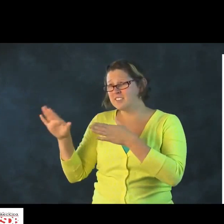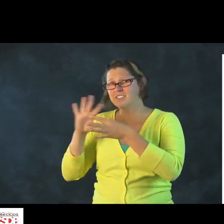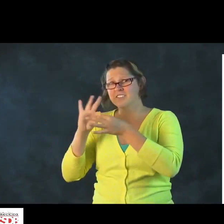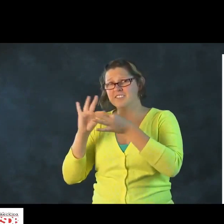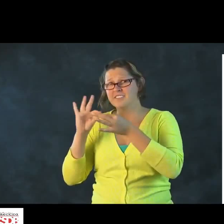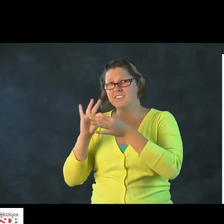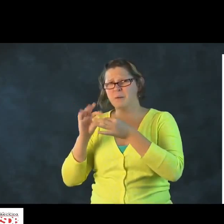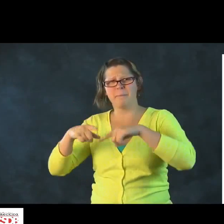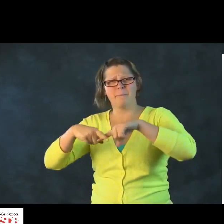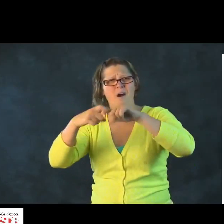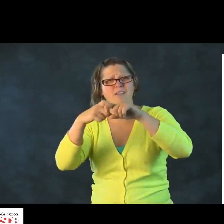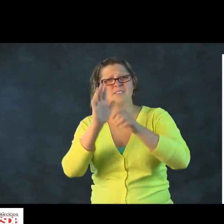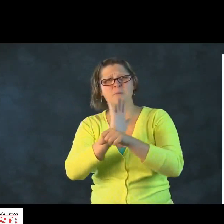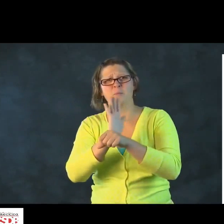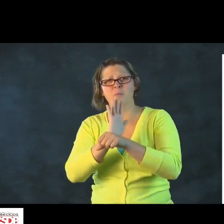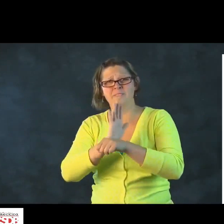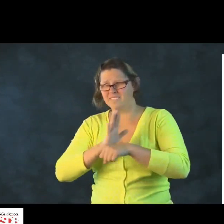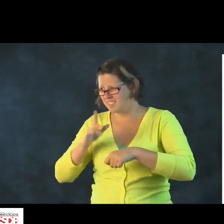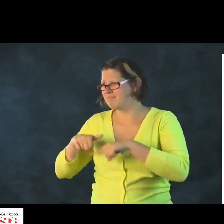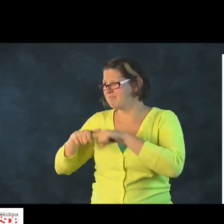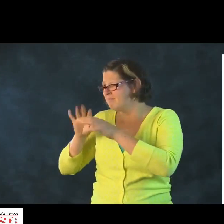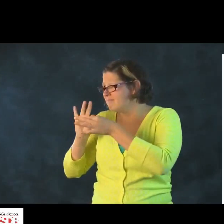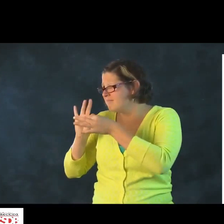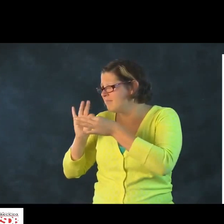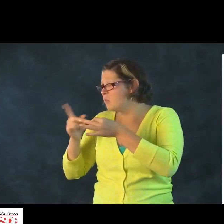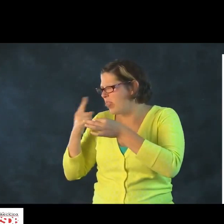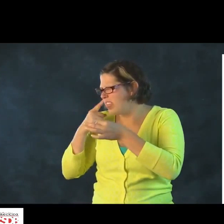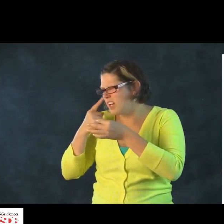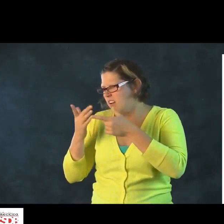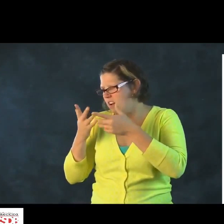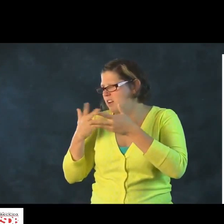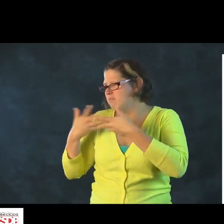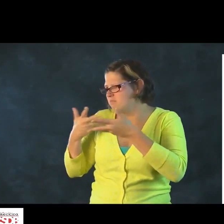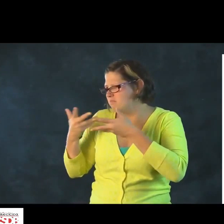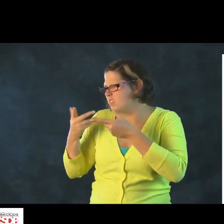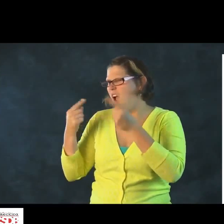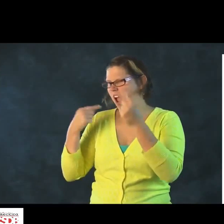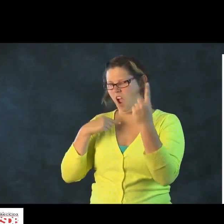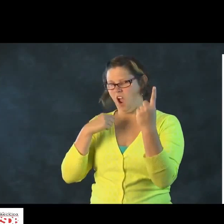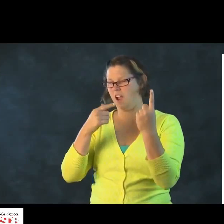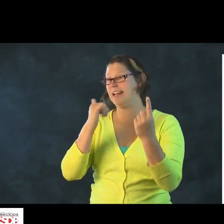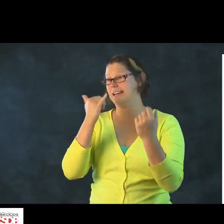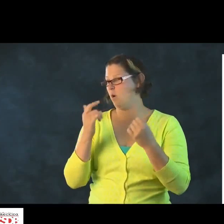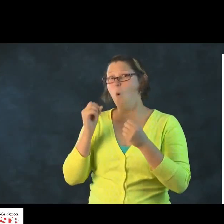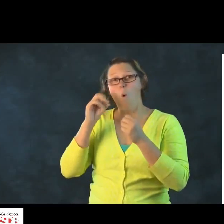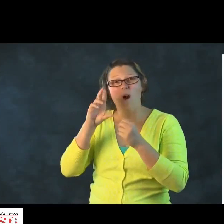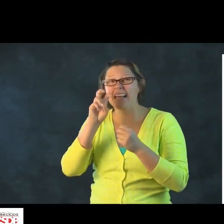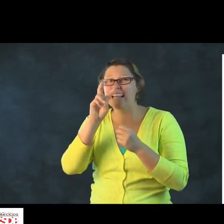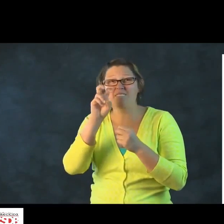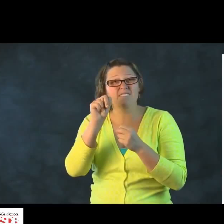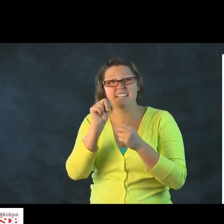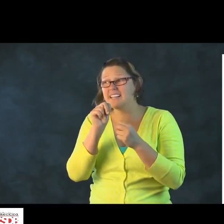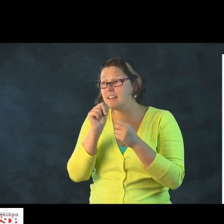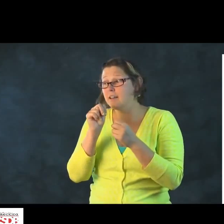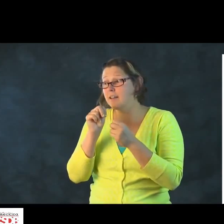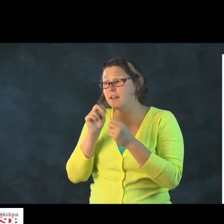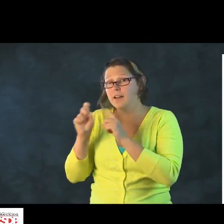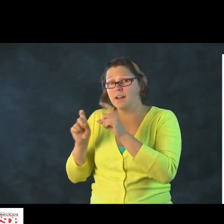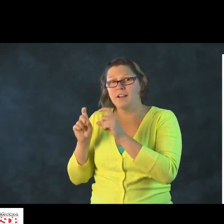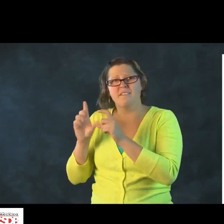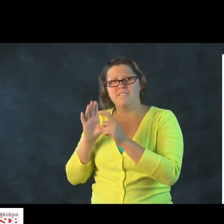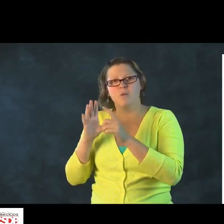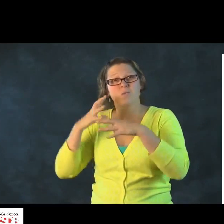you're watching a movie, you can have a conversation. You can simply pause the movie and talk to your child about what's taking place in the movie thus far.